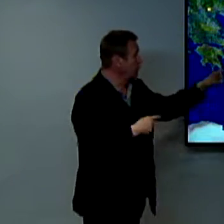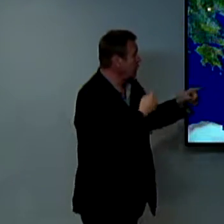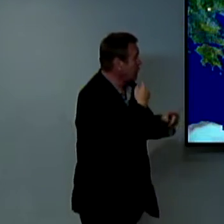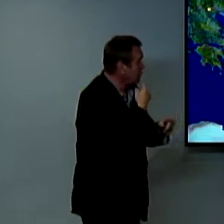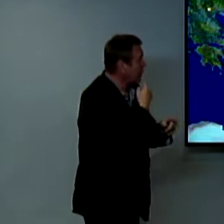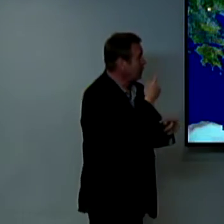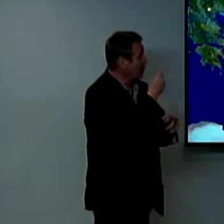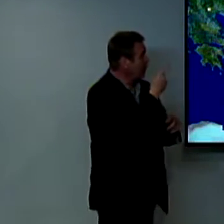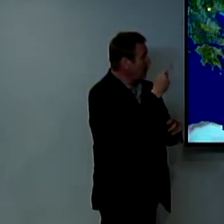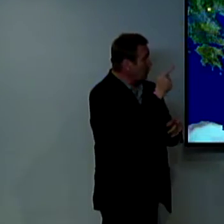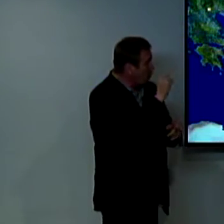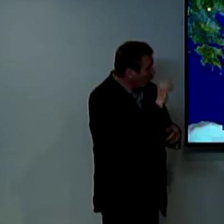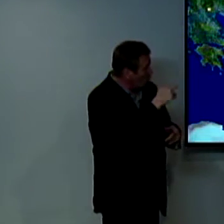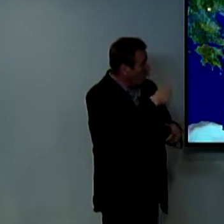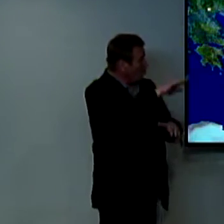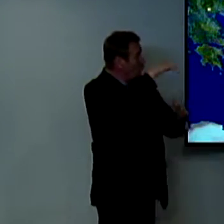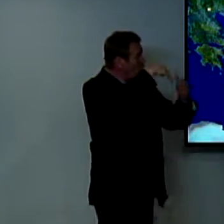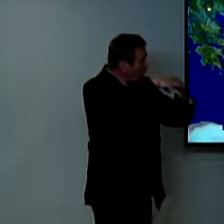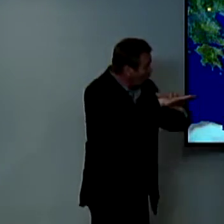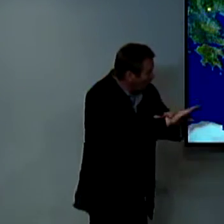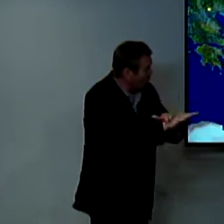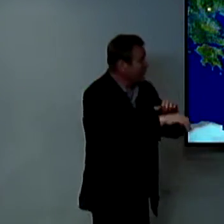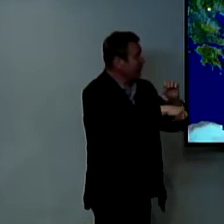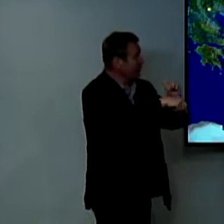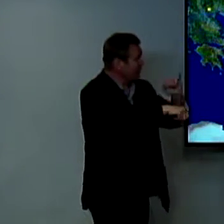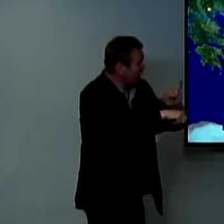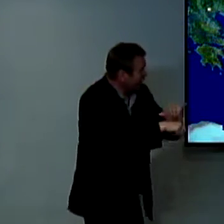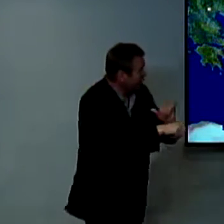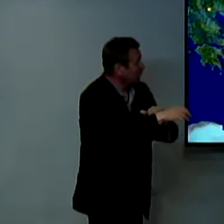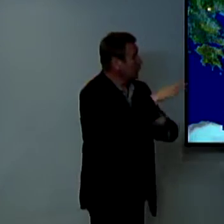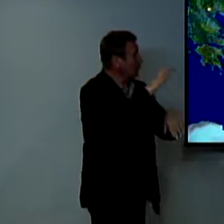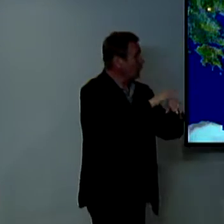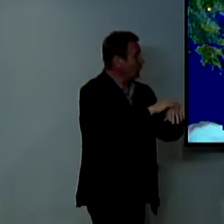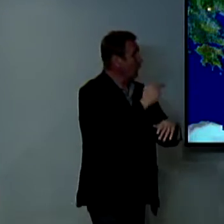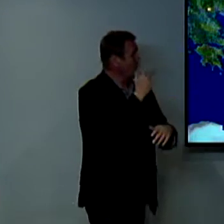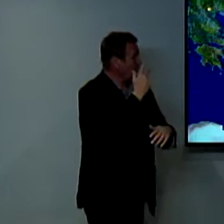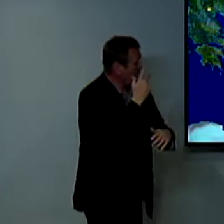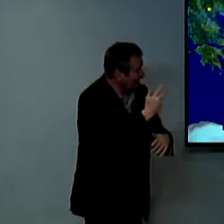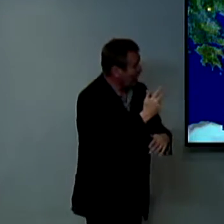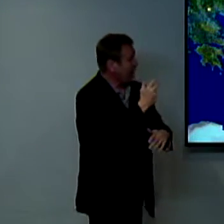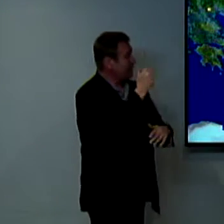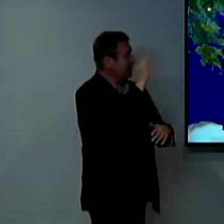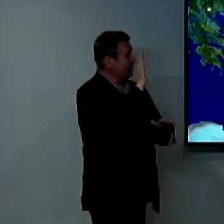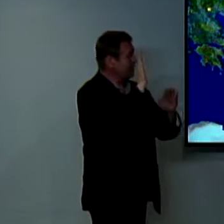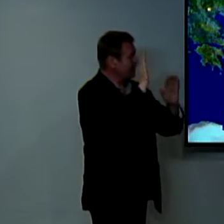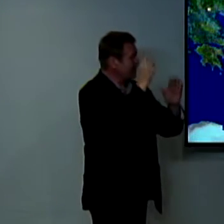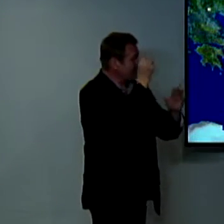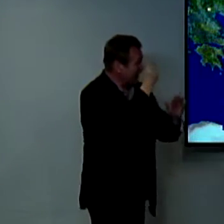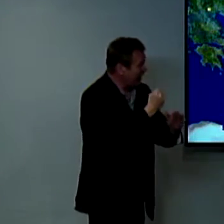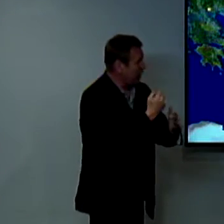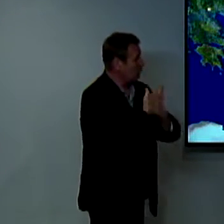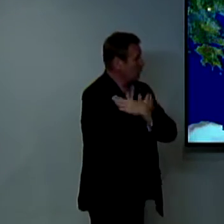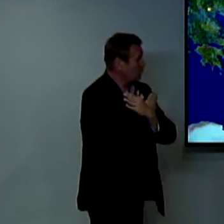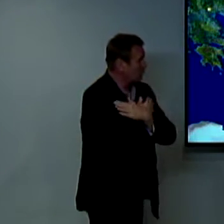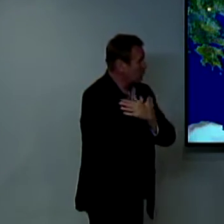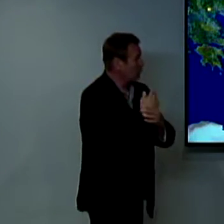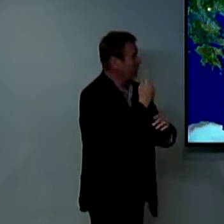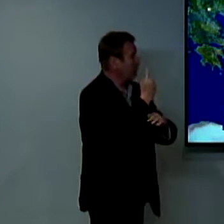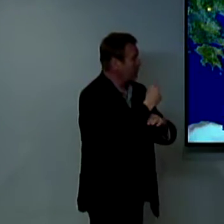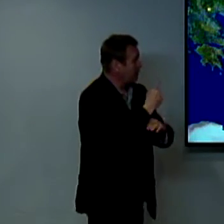and then it says here he went into the synagogue and on three Sabbath days